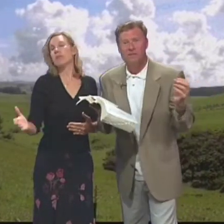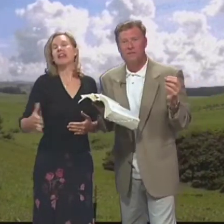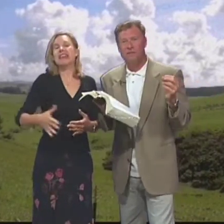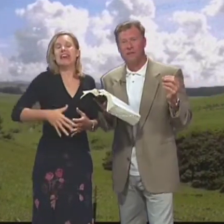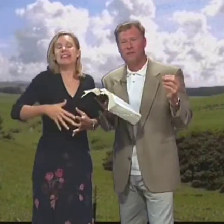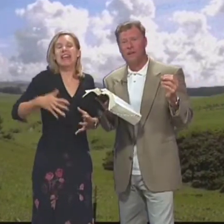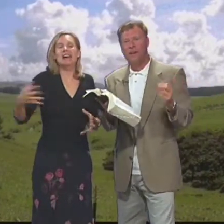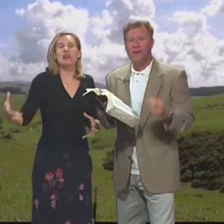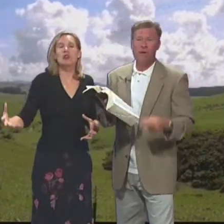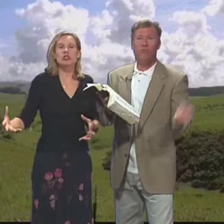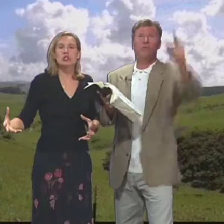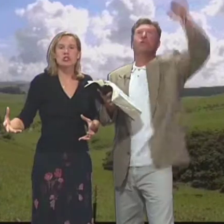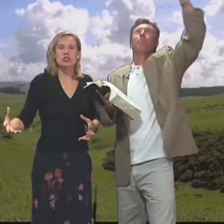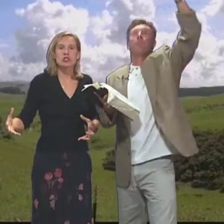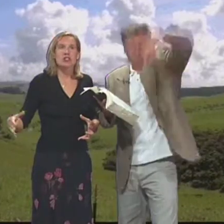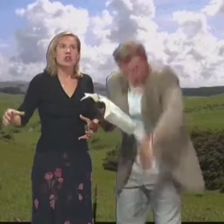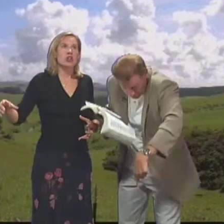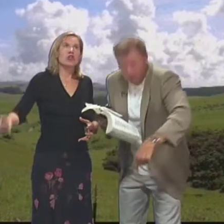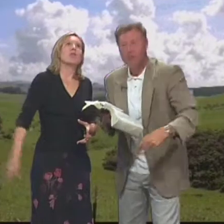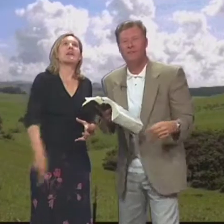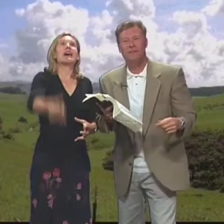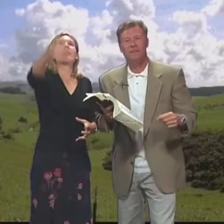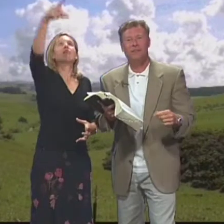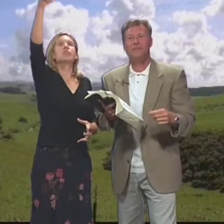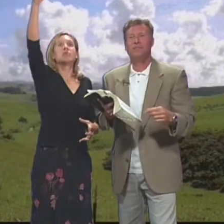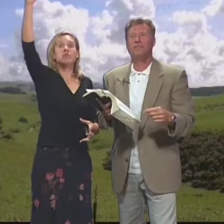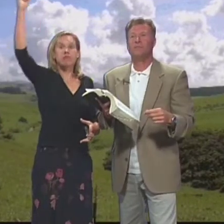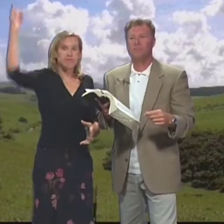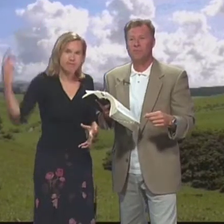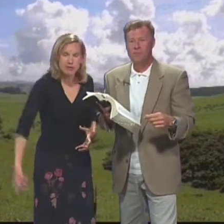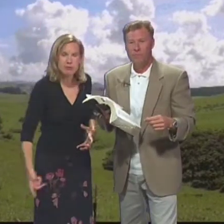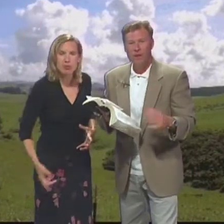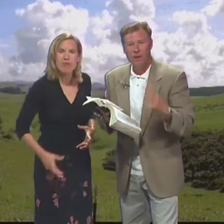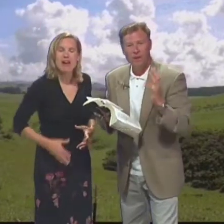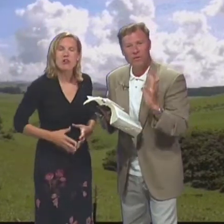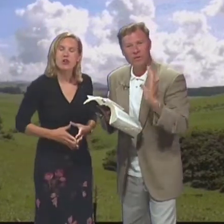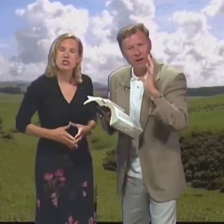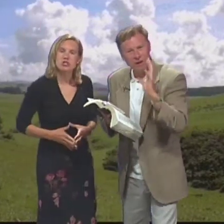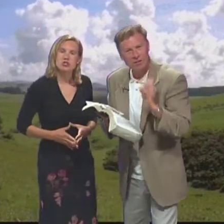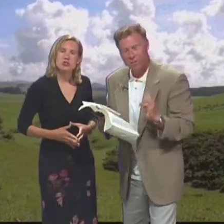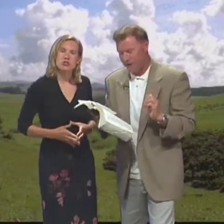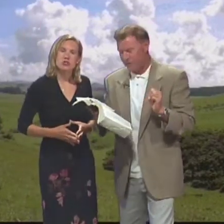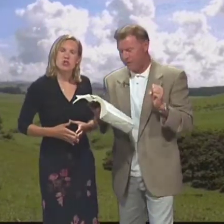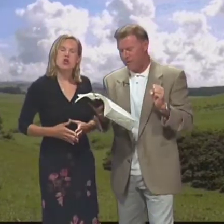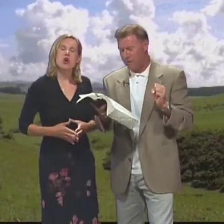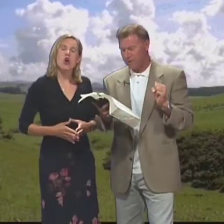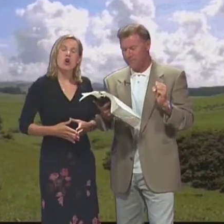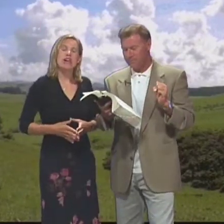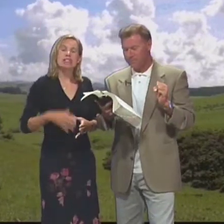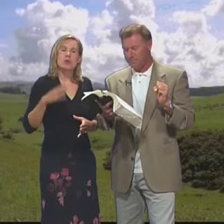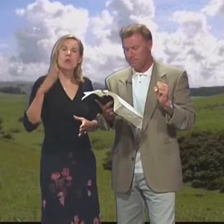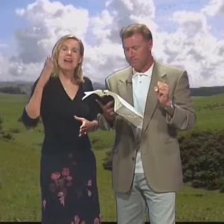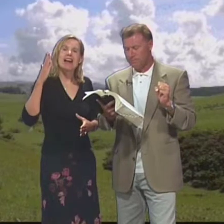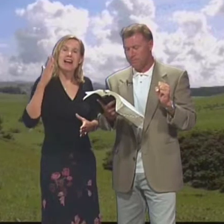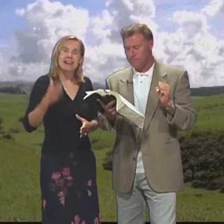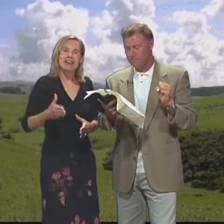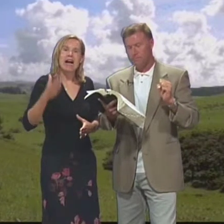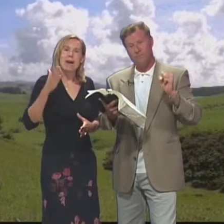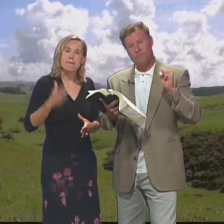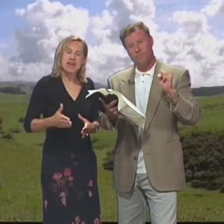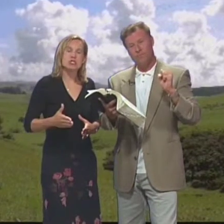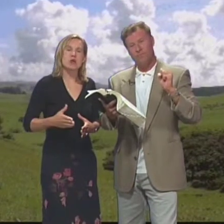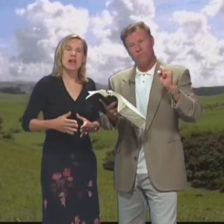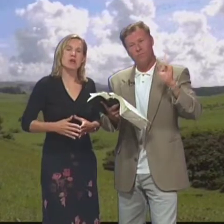out No para desgastarnos No para Boom Boom Tumbarnos It's long term race We've got to run No Es una